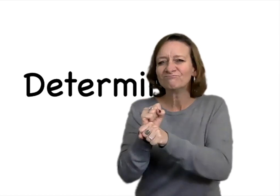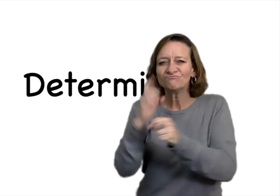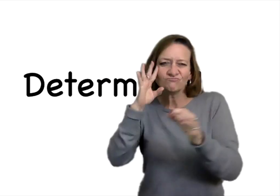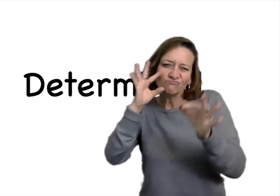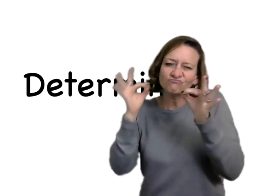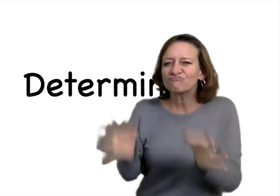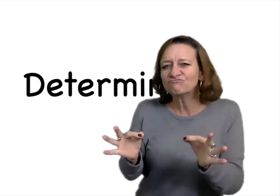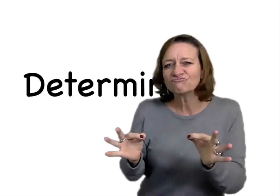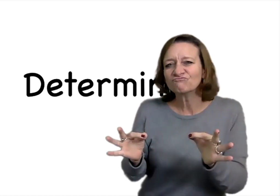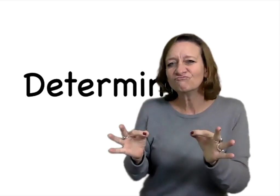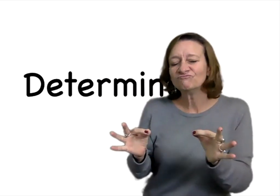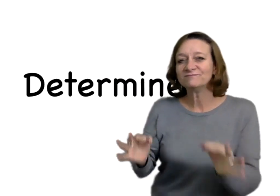determined.